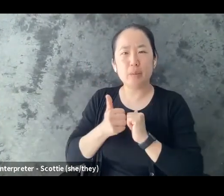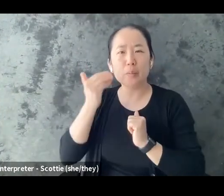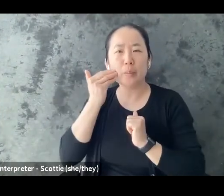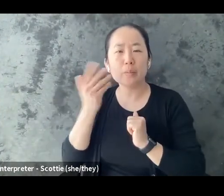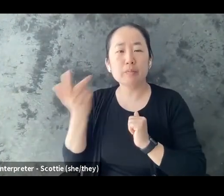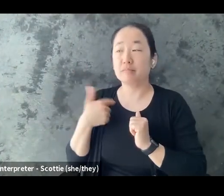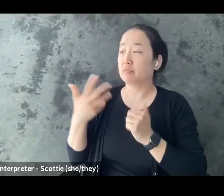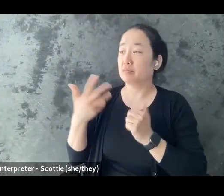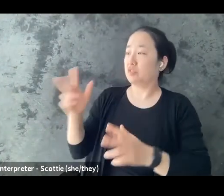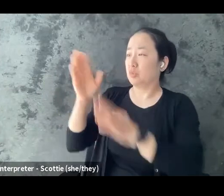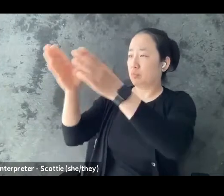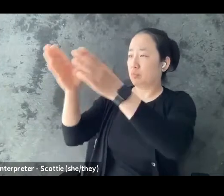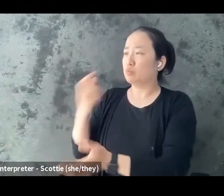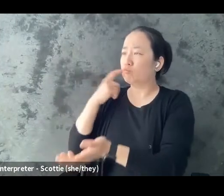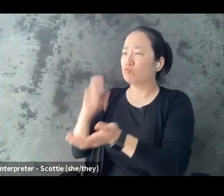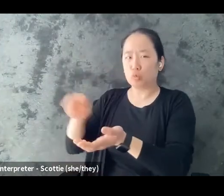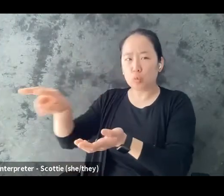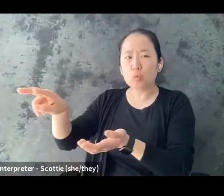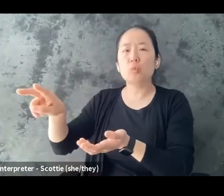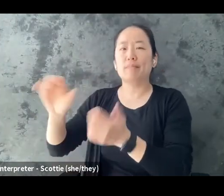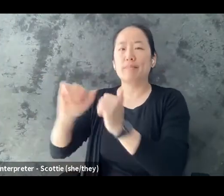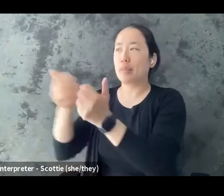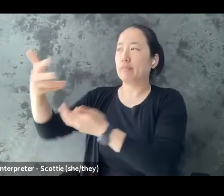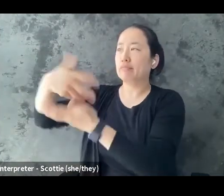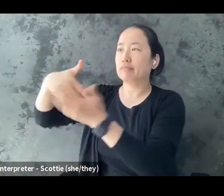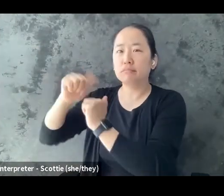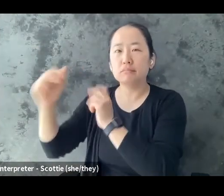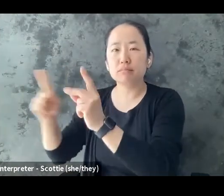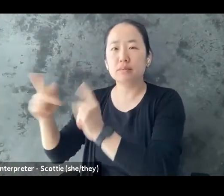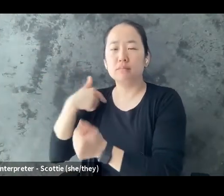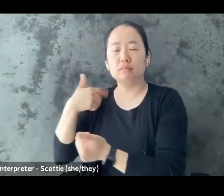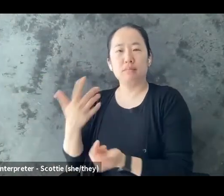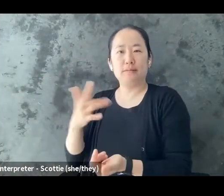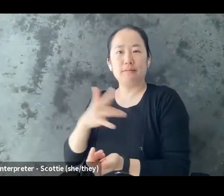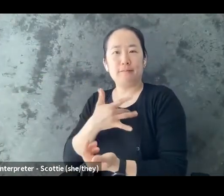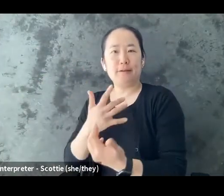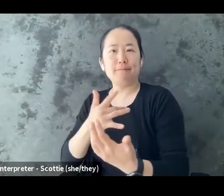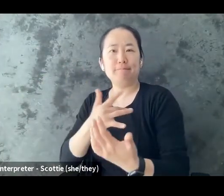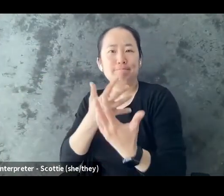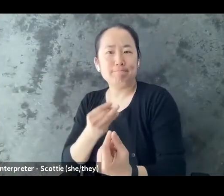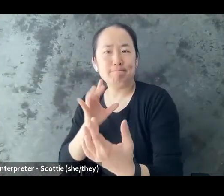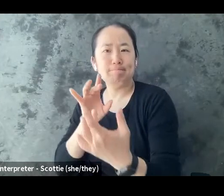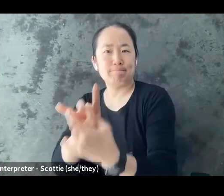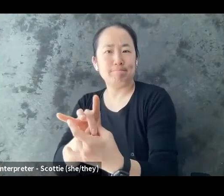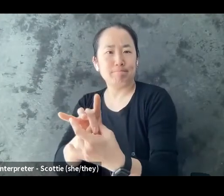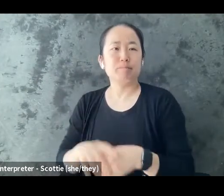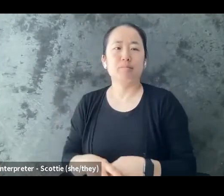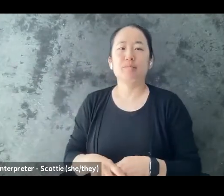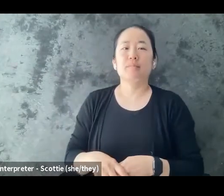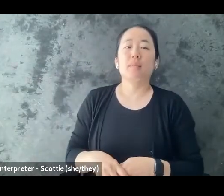people's experiences as i mentioned before maybe if there have been conversations related to trauma they didn't demonstrate